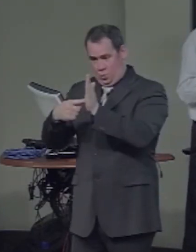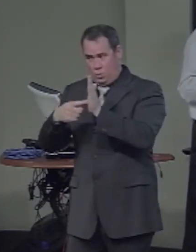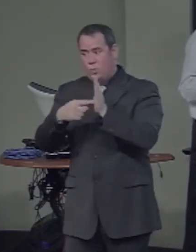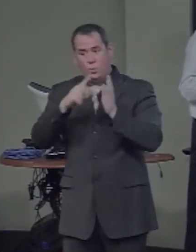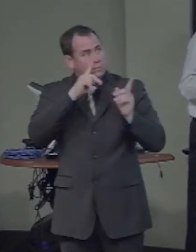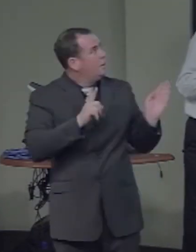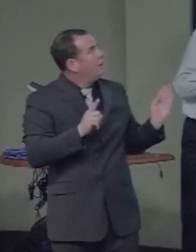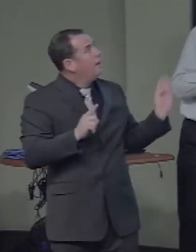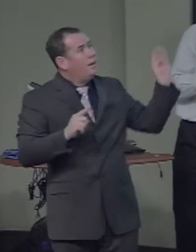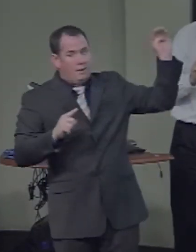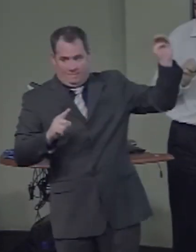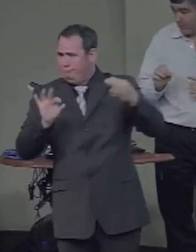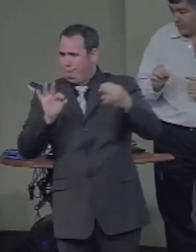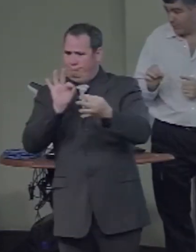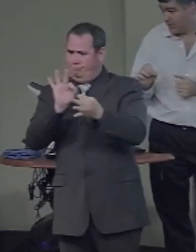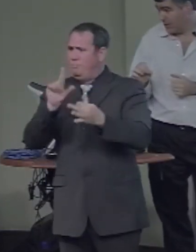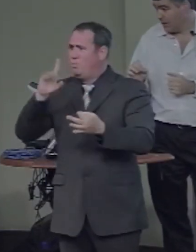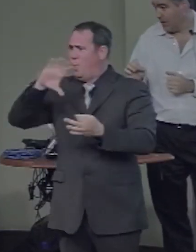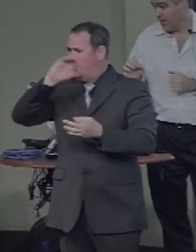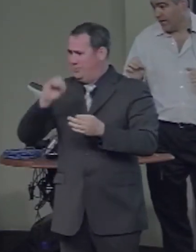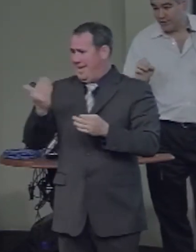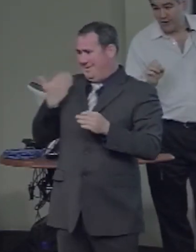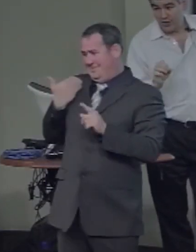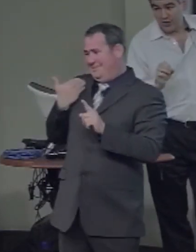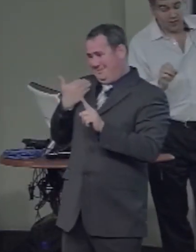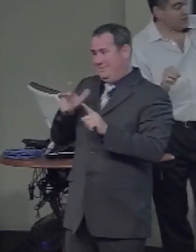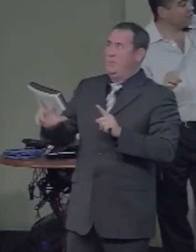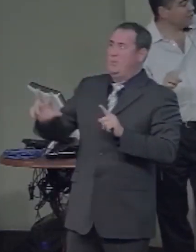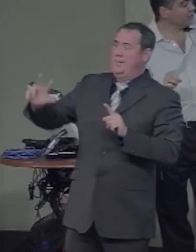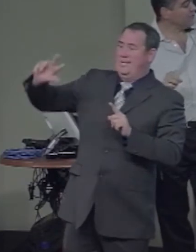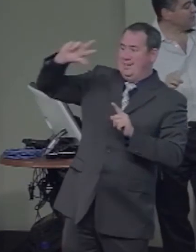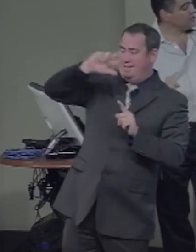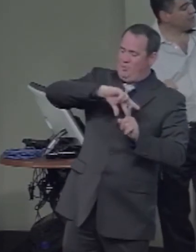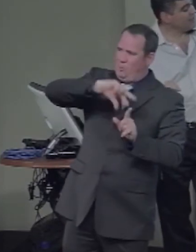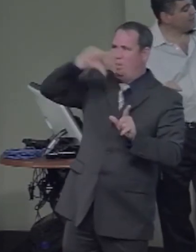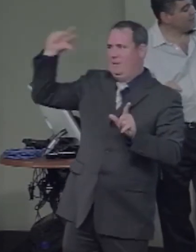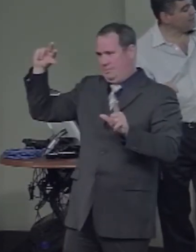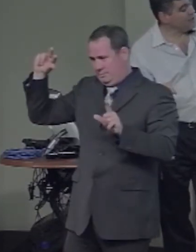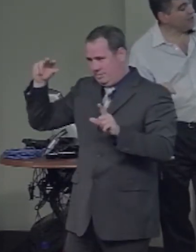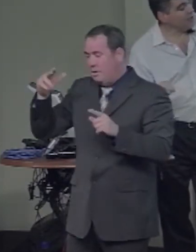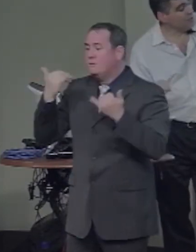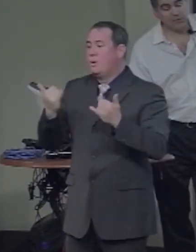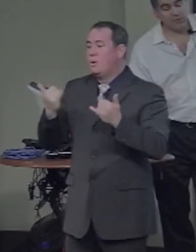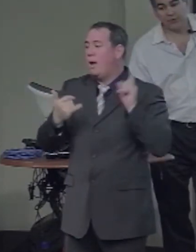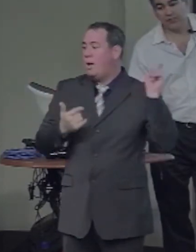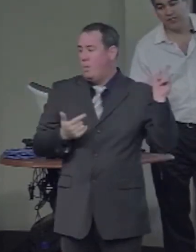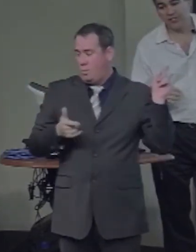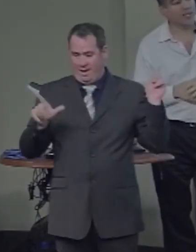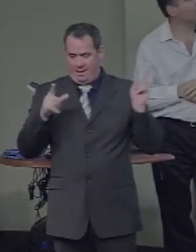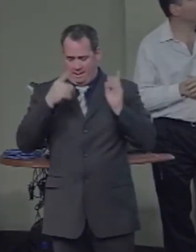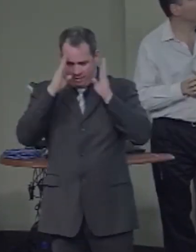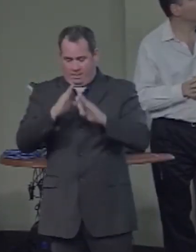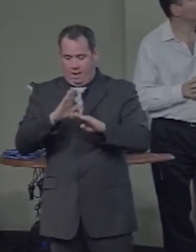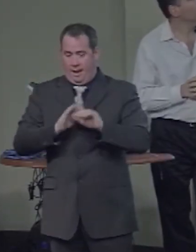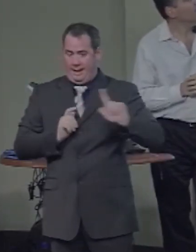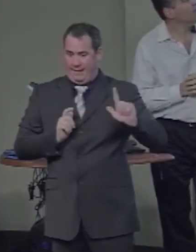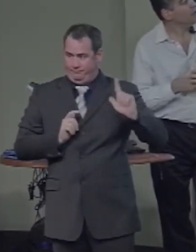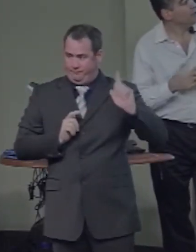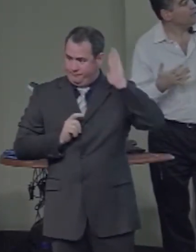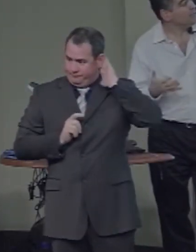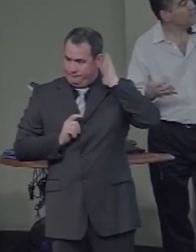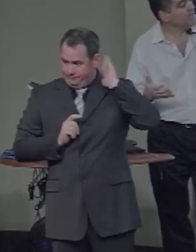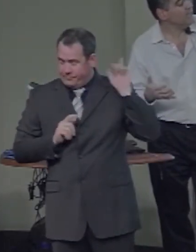hemisphere, fusiform, as a function of central lesions on the left here or peripheral lesions on the right.